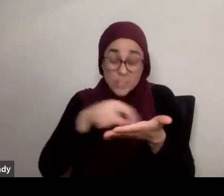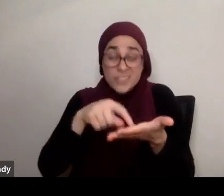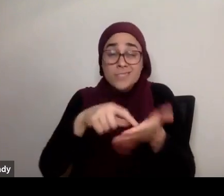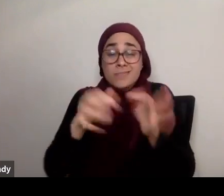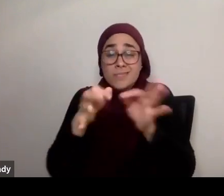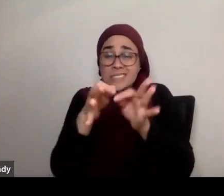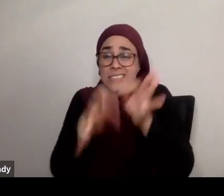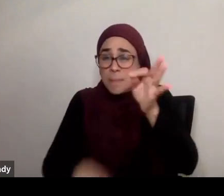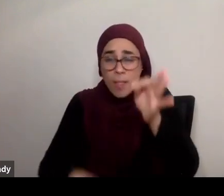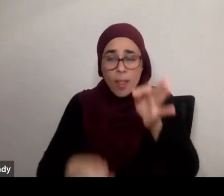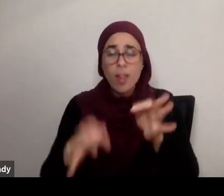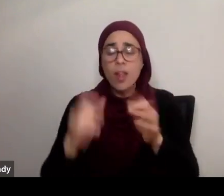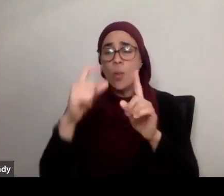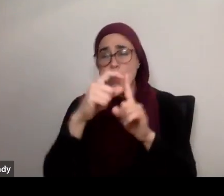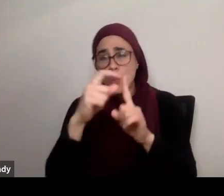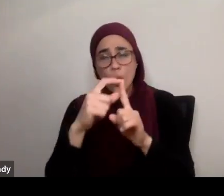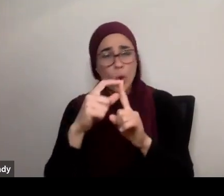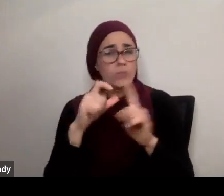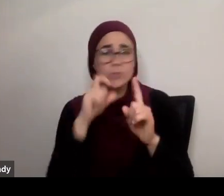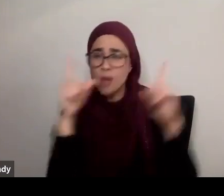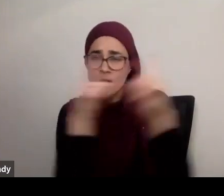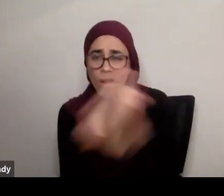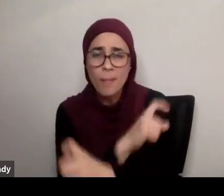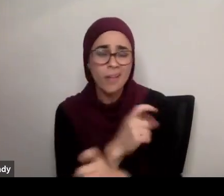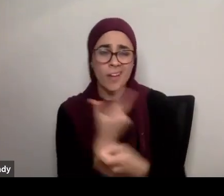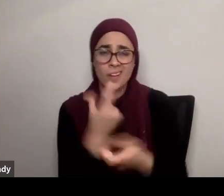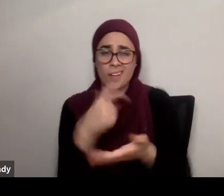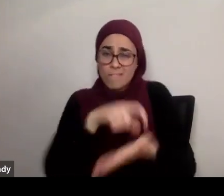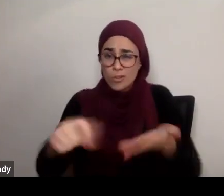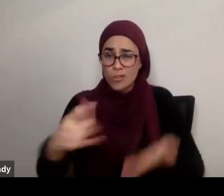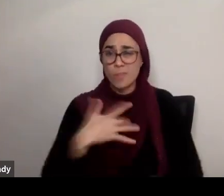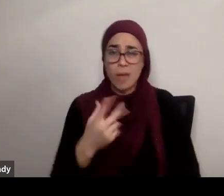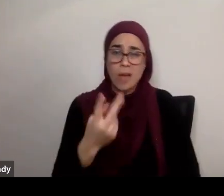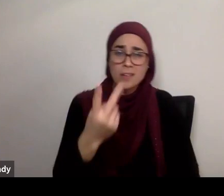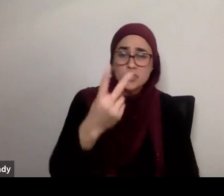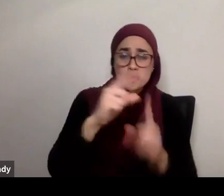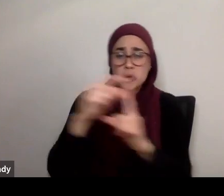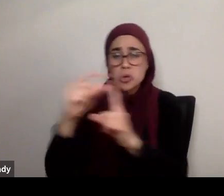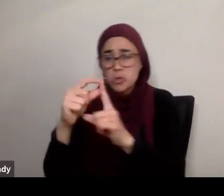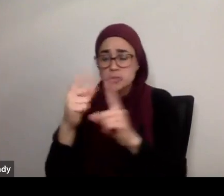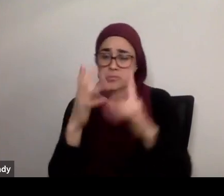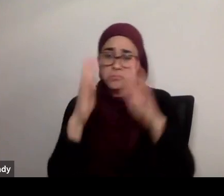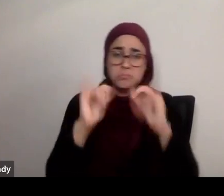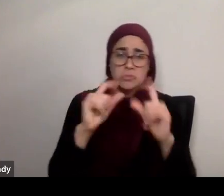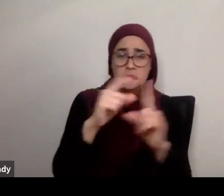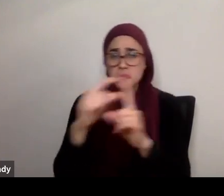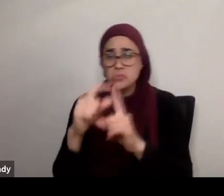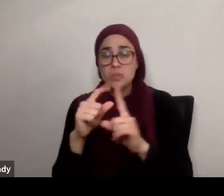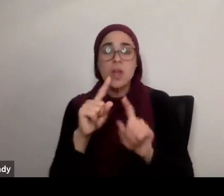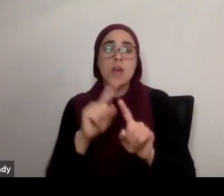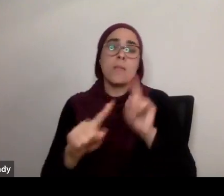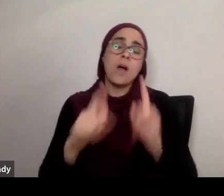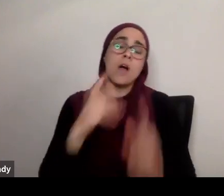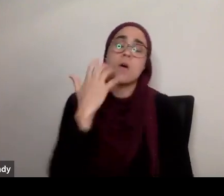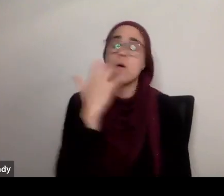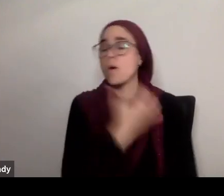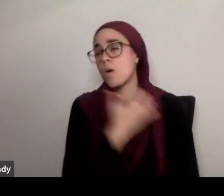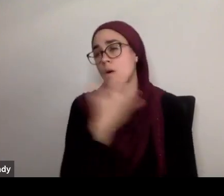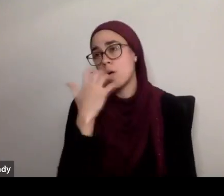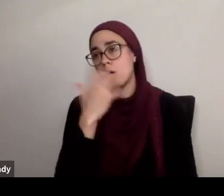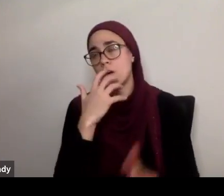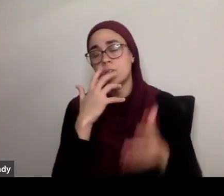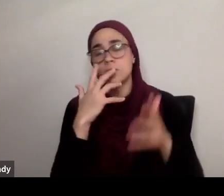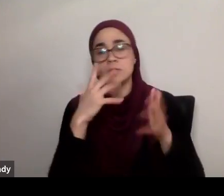you know, very simple words, you know, just two words here, two words there, but they carry so much profundity and so much meaning.